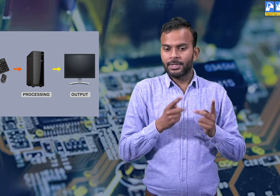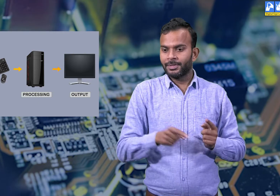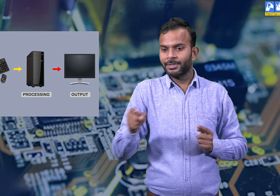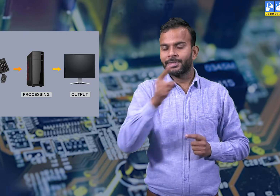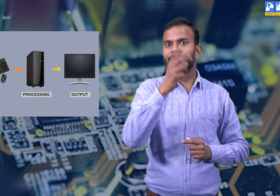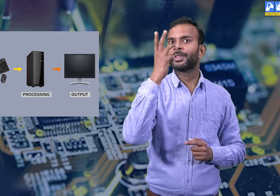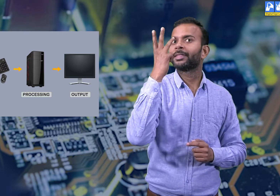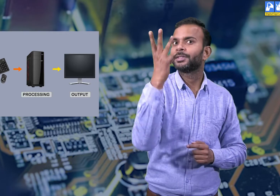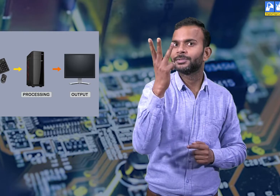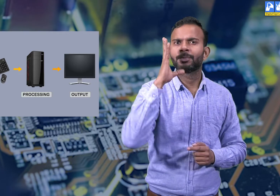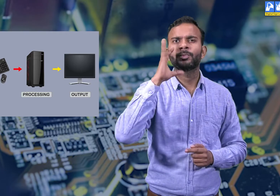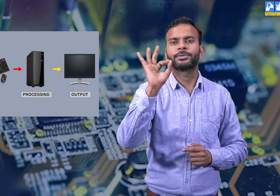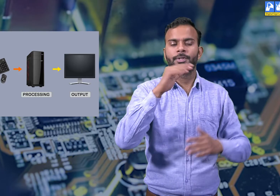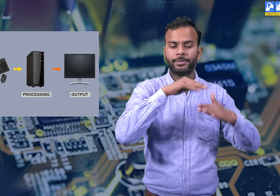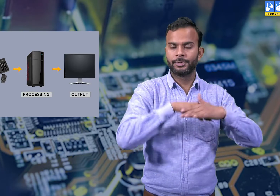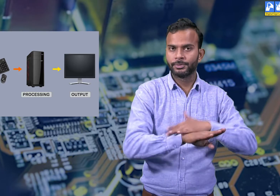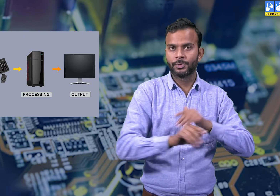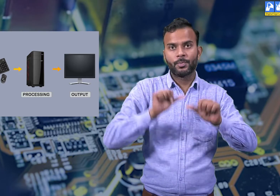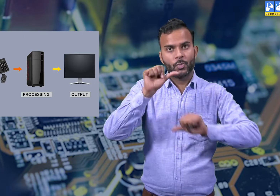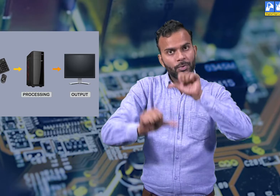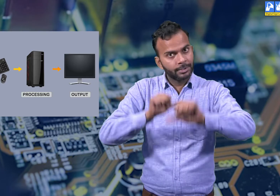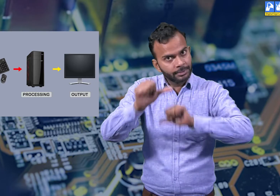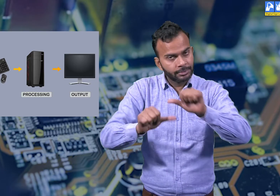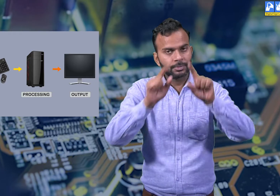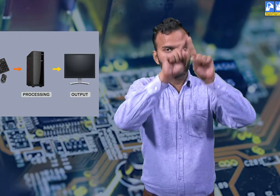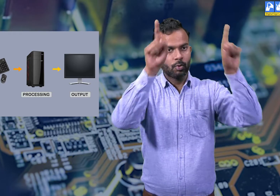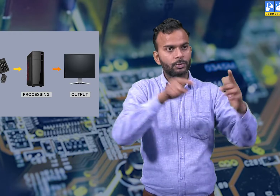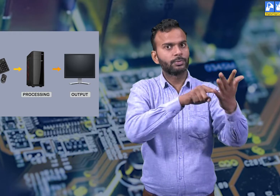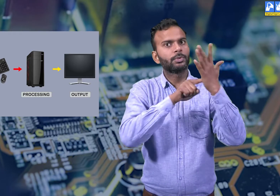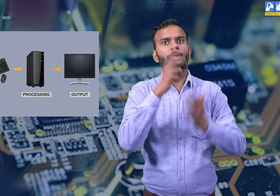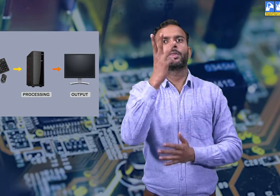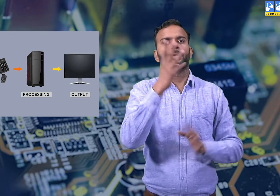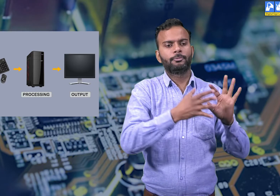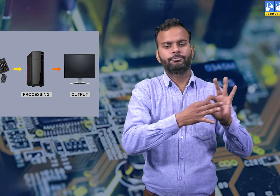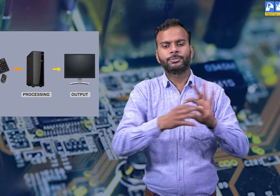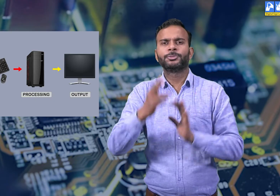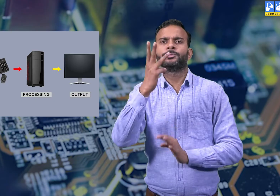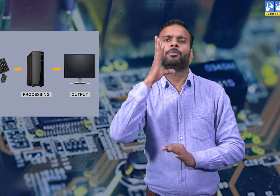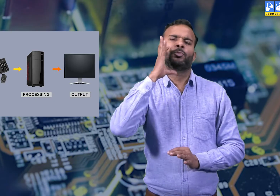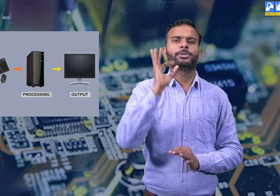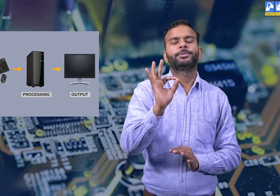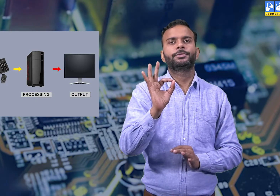get from machine is output device, like getting a printout from printer. This is output.